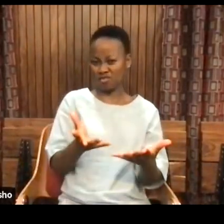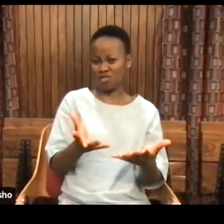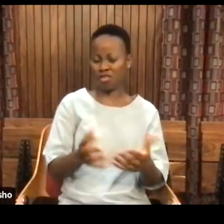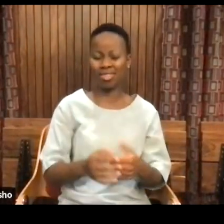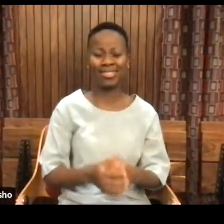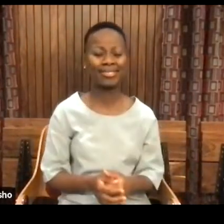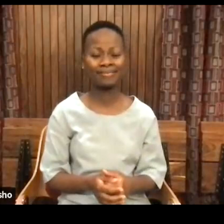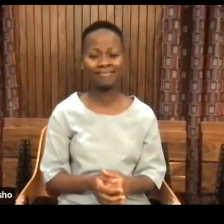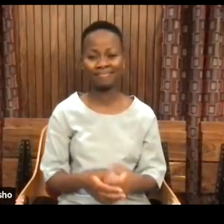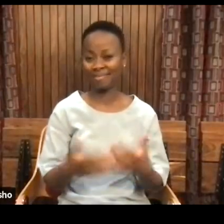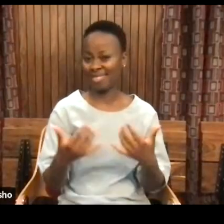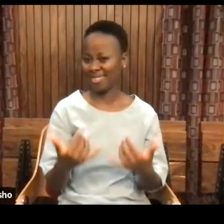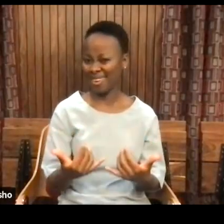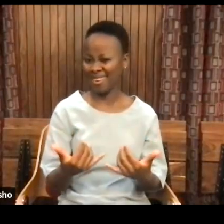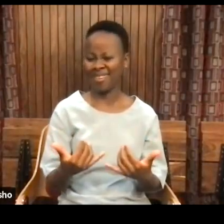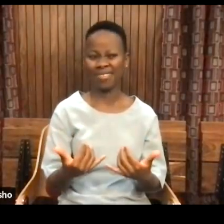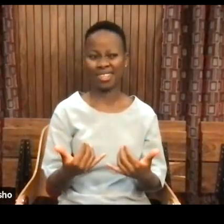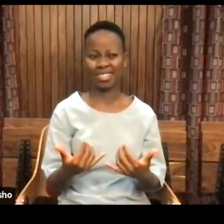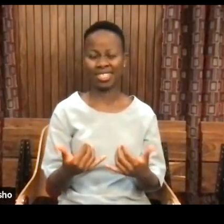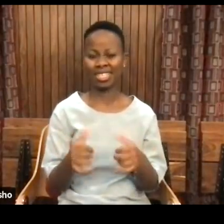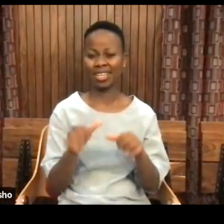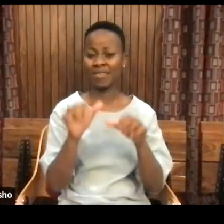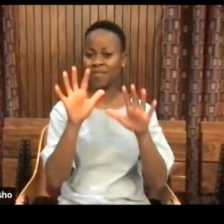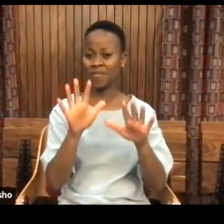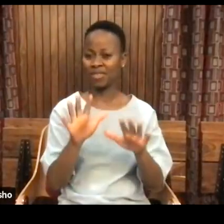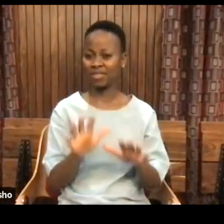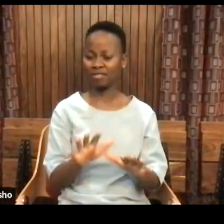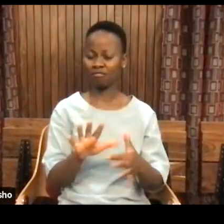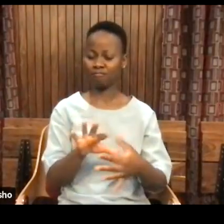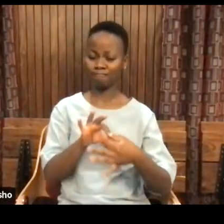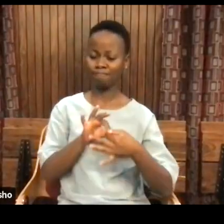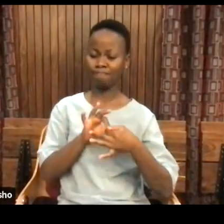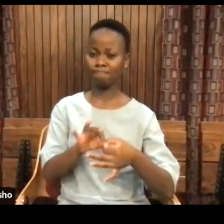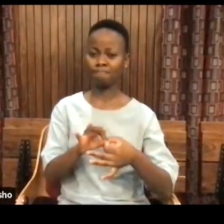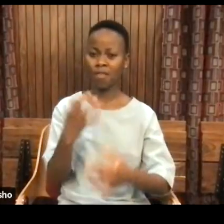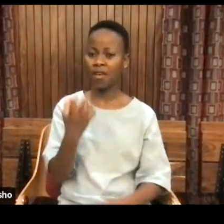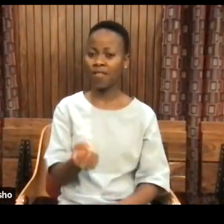It is one of the connections we have to our ancestors.